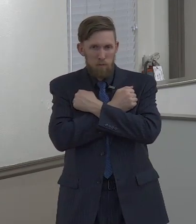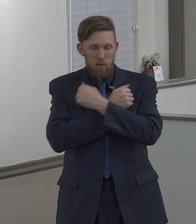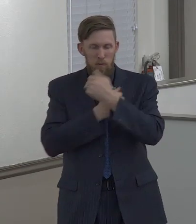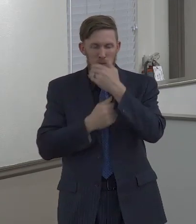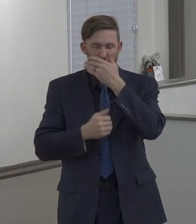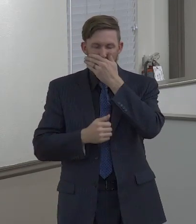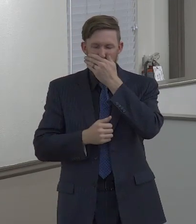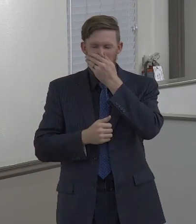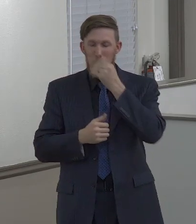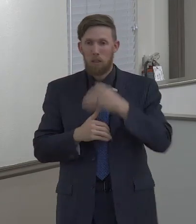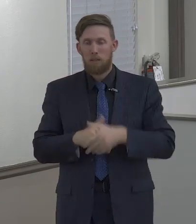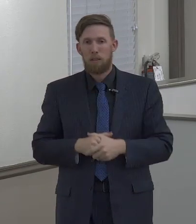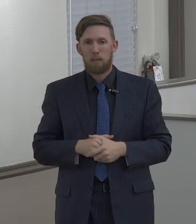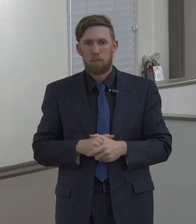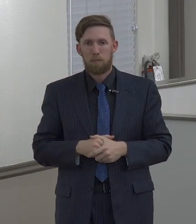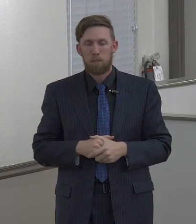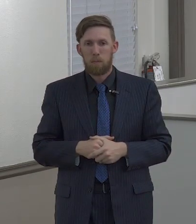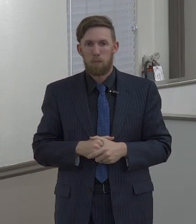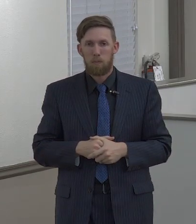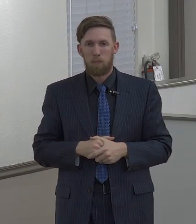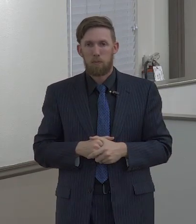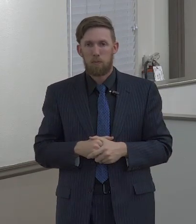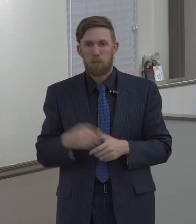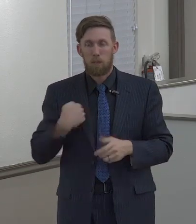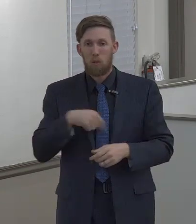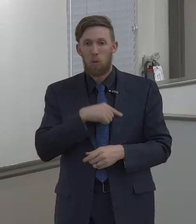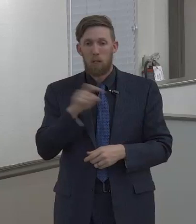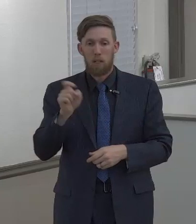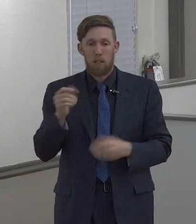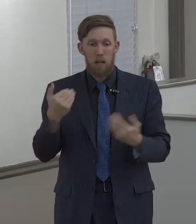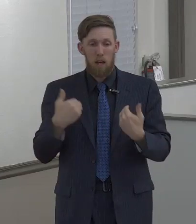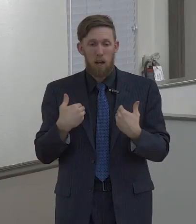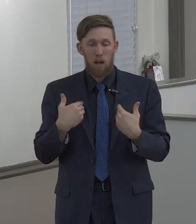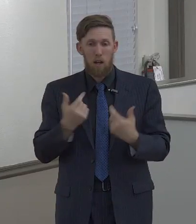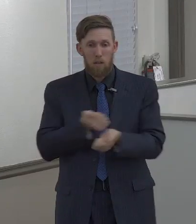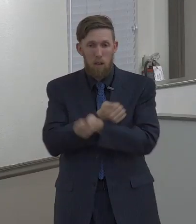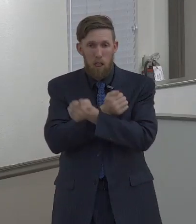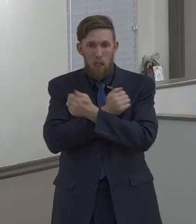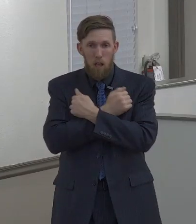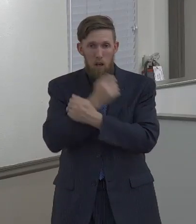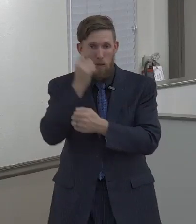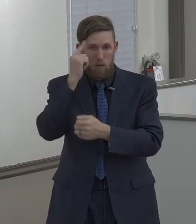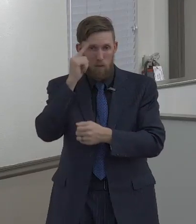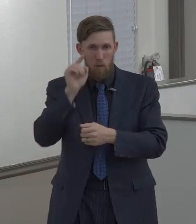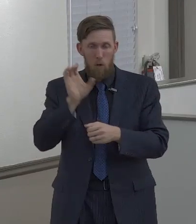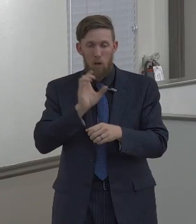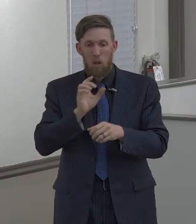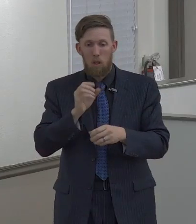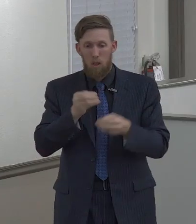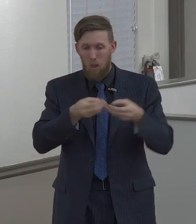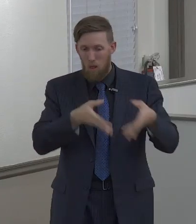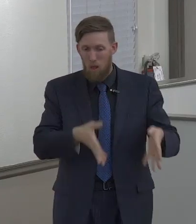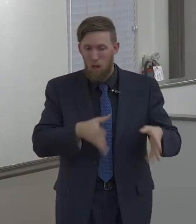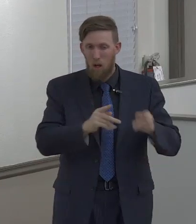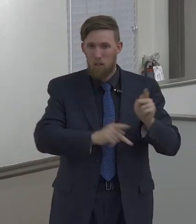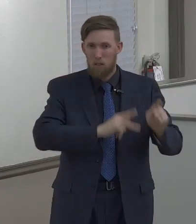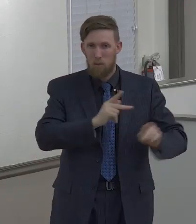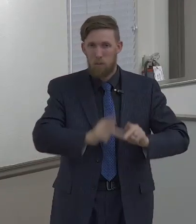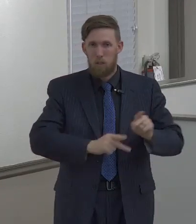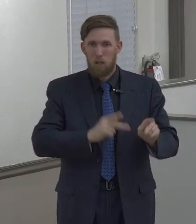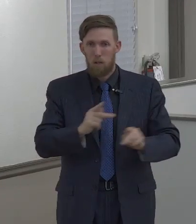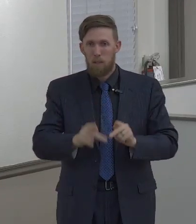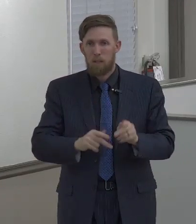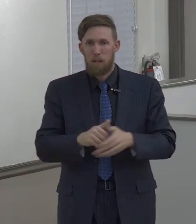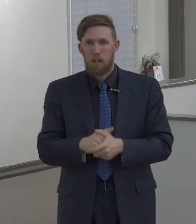We should have charity. We should have love for the lost. We should have love towards God.